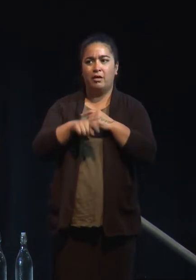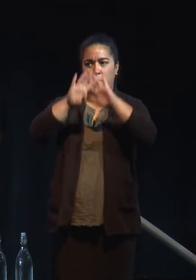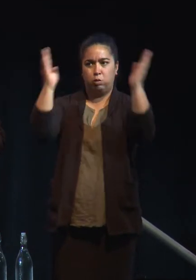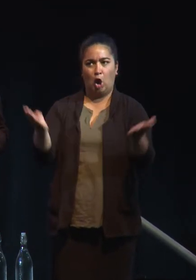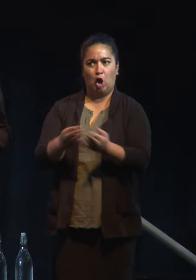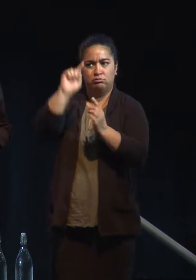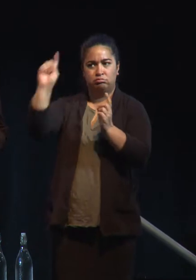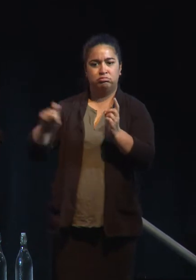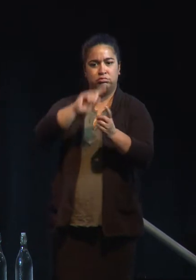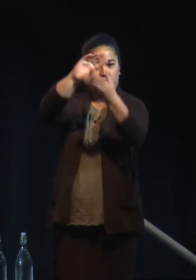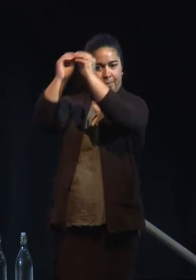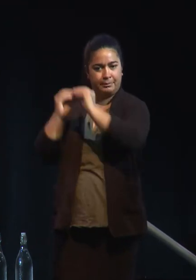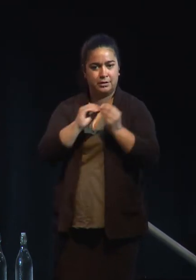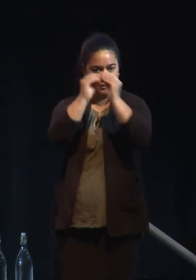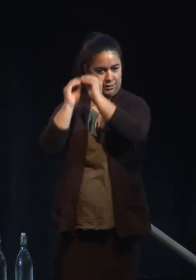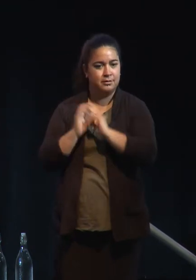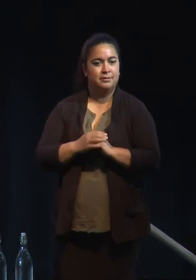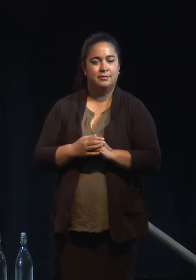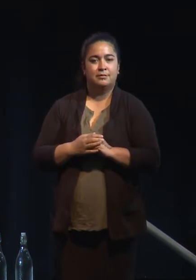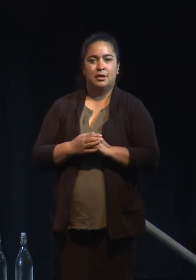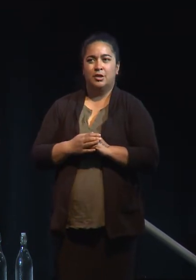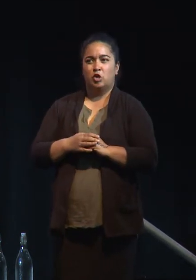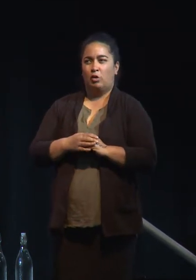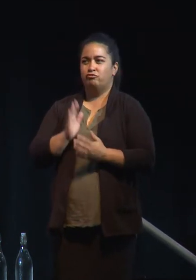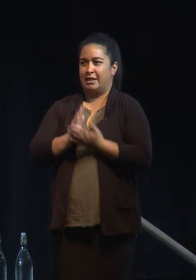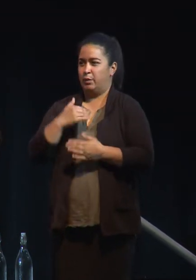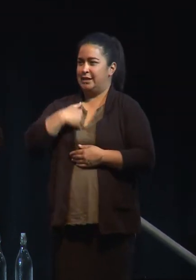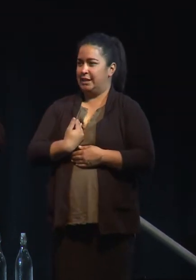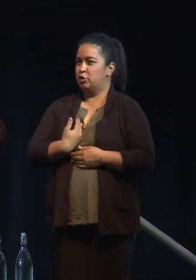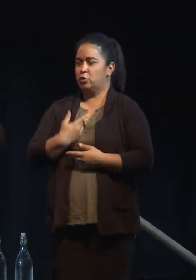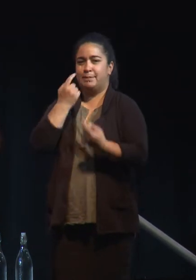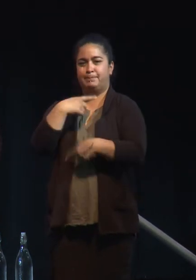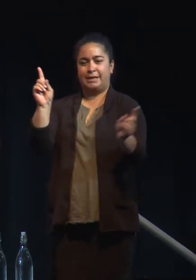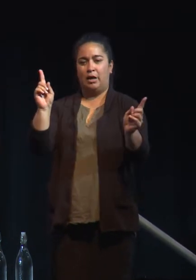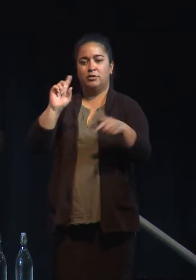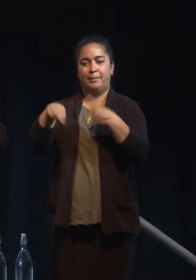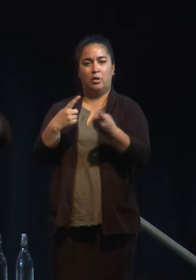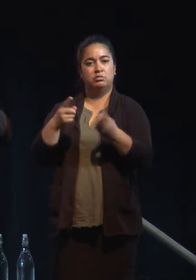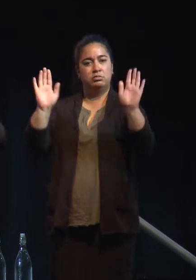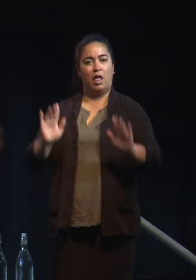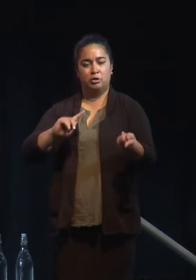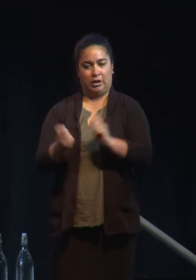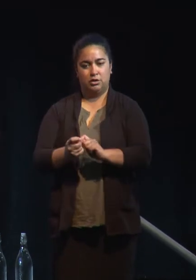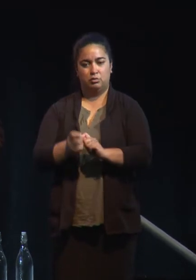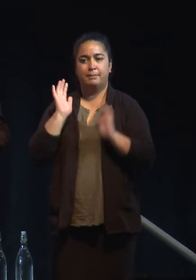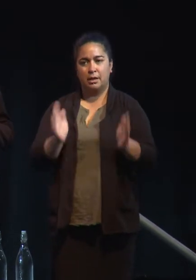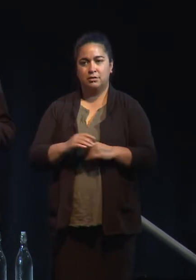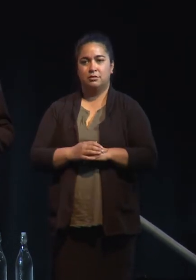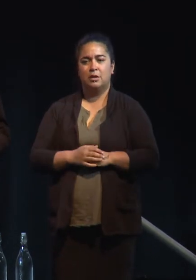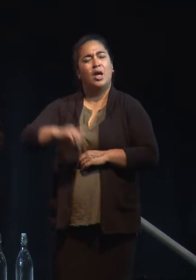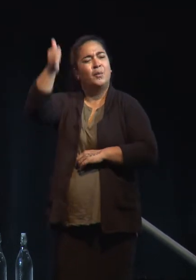bears at least a minute of speaking out loud about this. You know, because yes, you know, the glaciers are